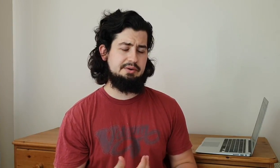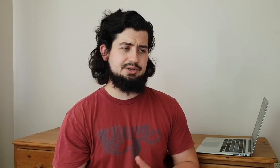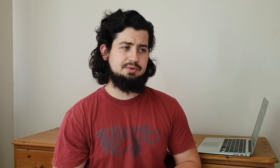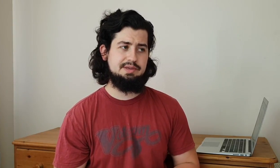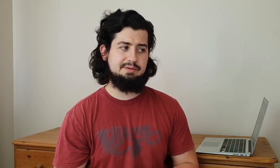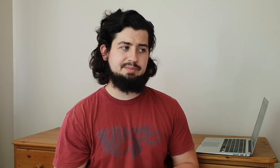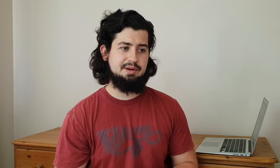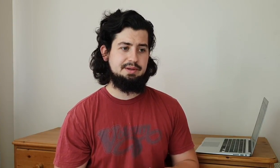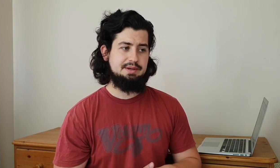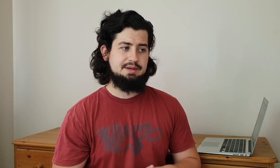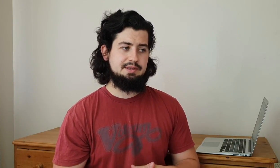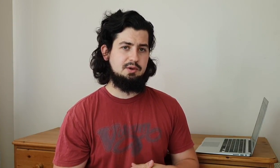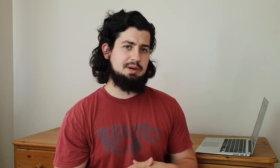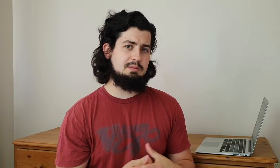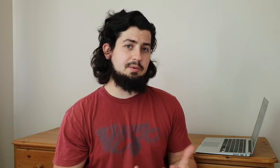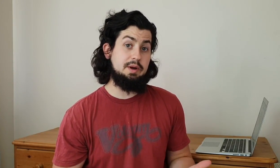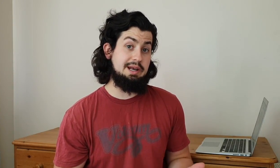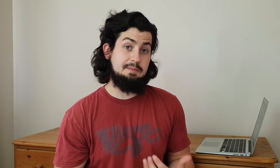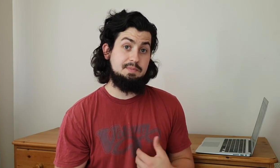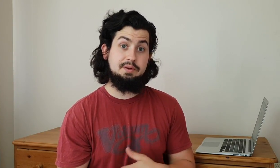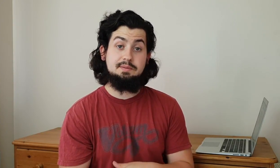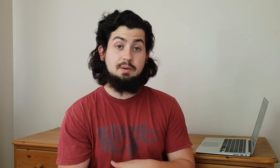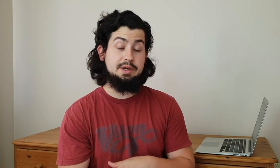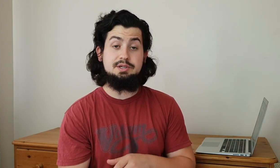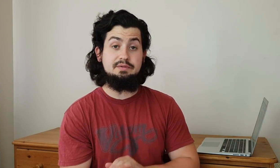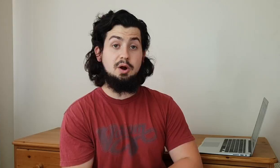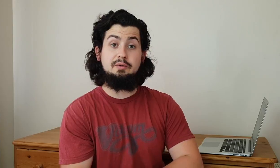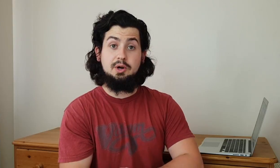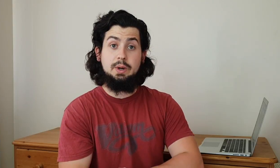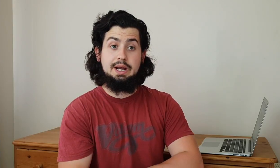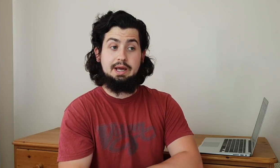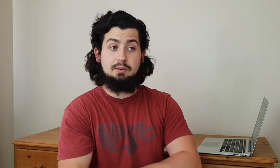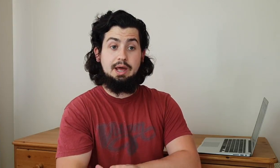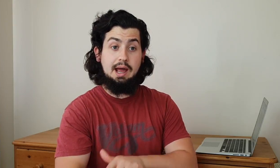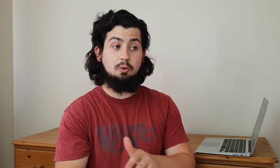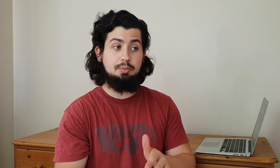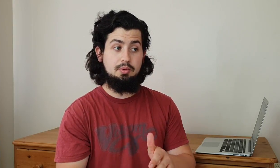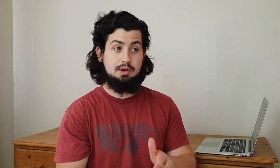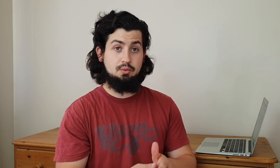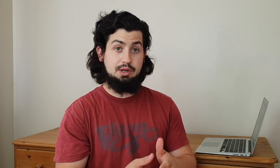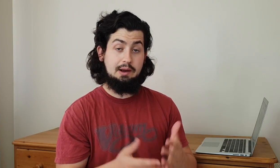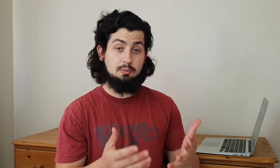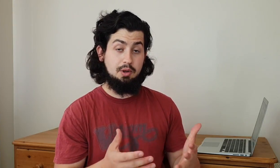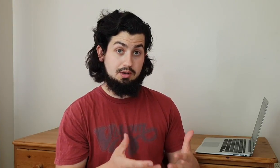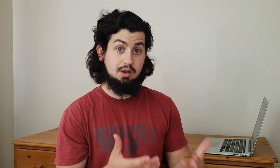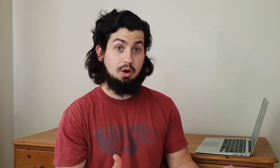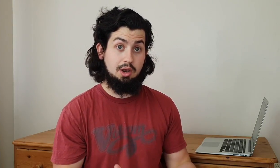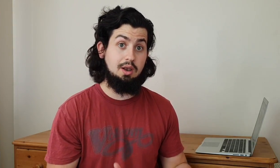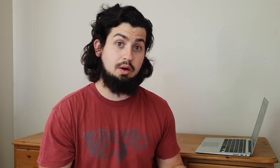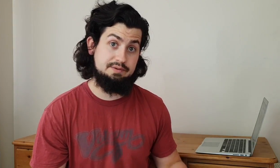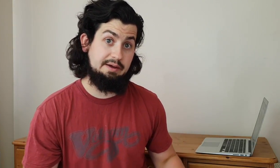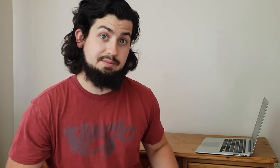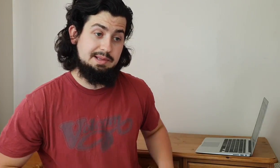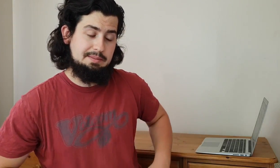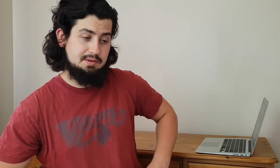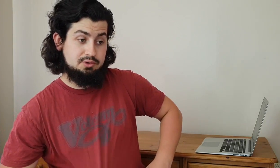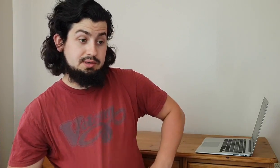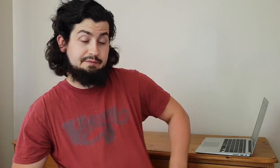are intuitive but so you pick them up quickly you know something that we could do very very quickly and it would help it would help a lot a lot of deaf muslims or deaf